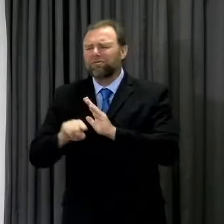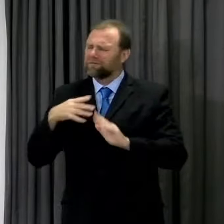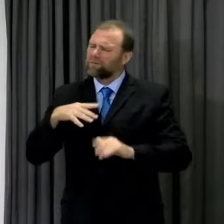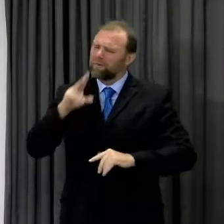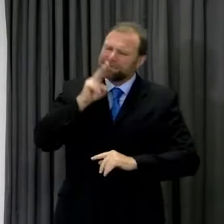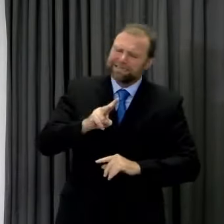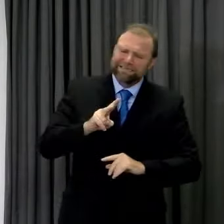in our economy.